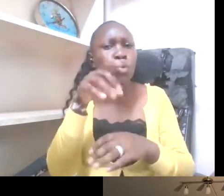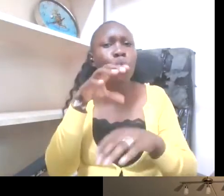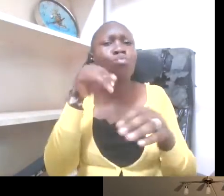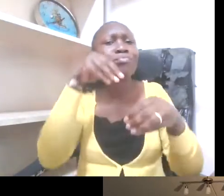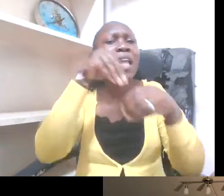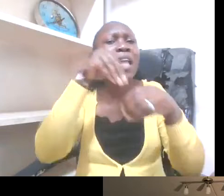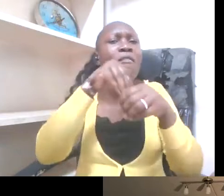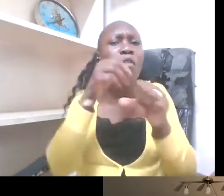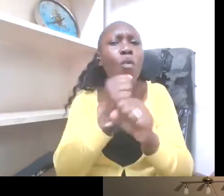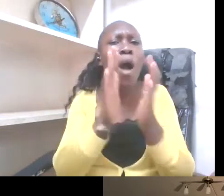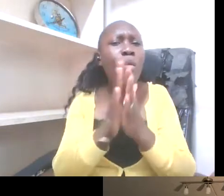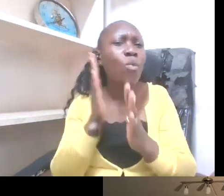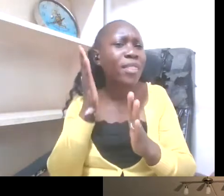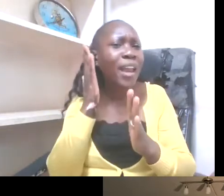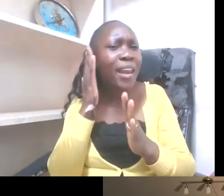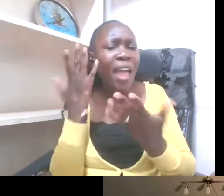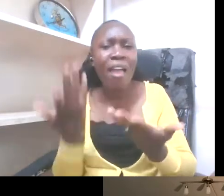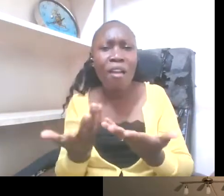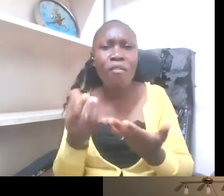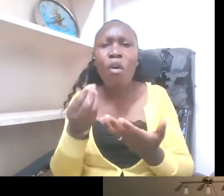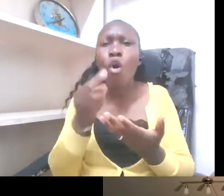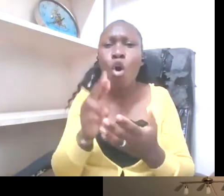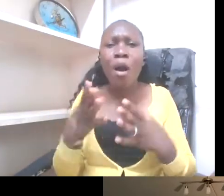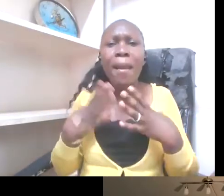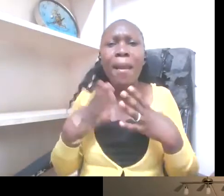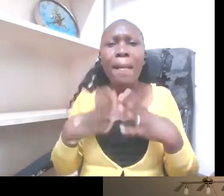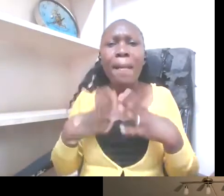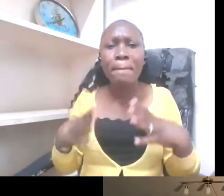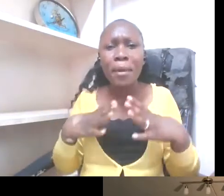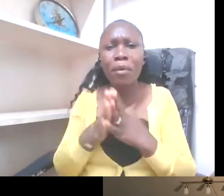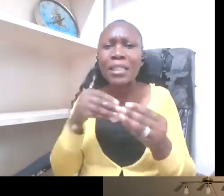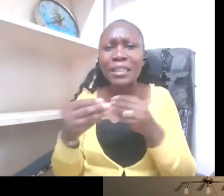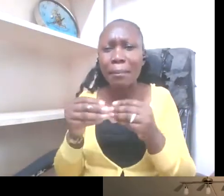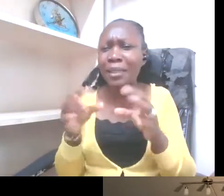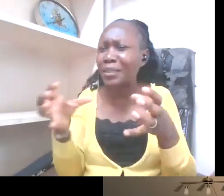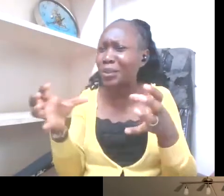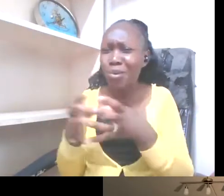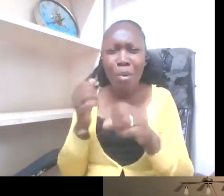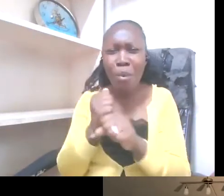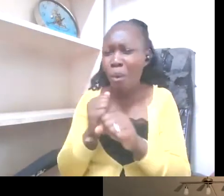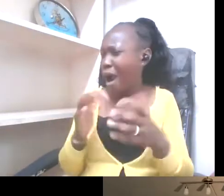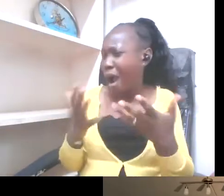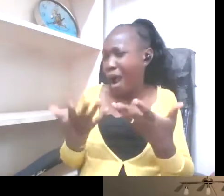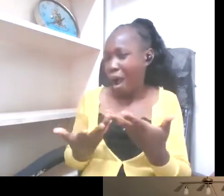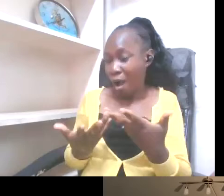persons or with people as a group? Yeah. Yeah. So growing up,